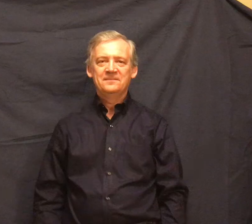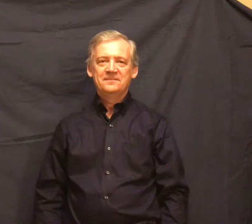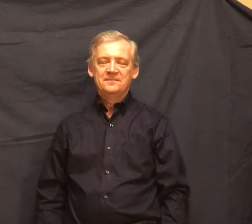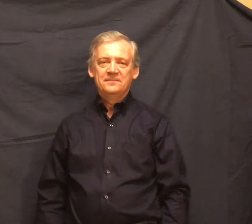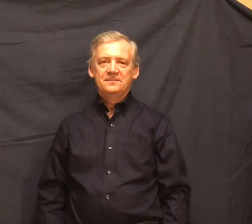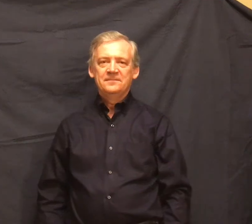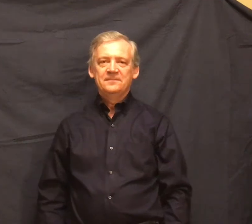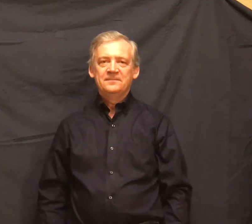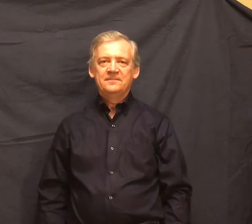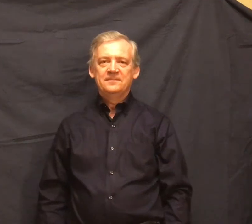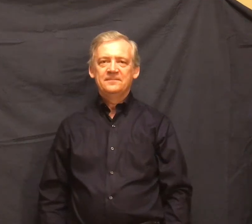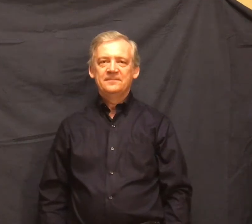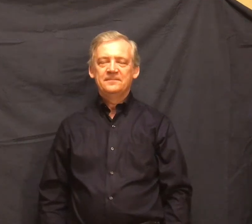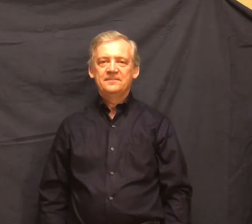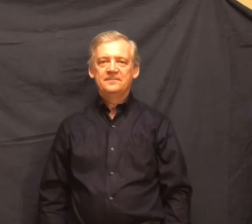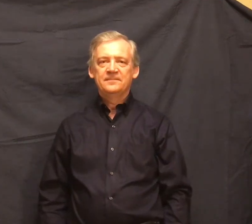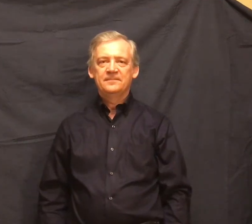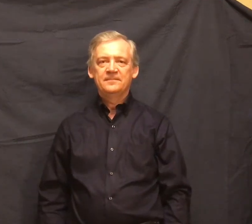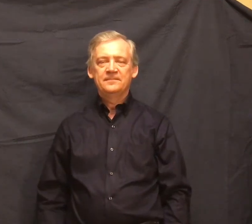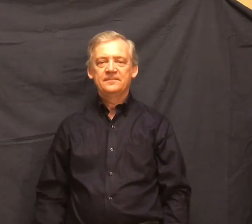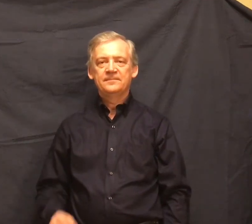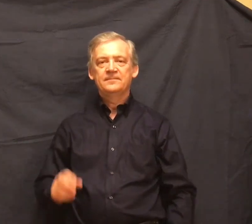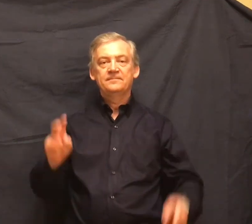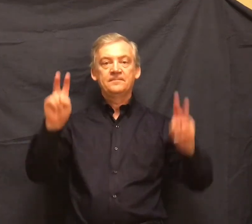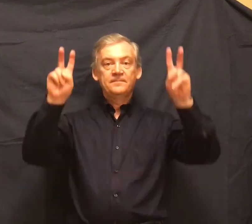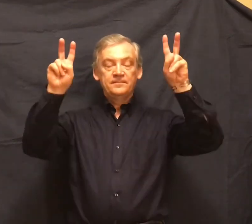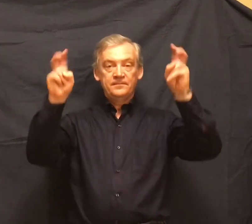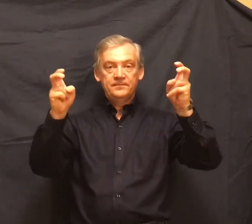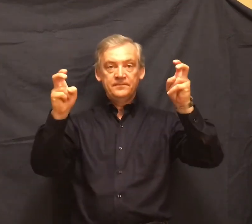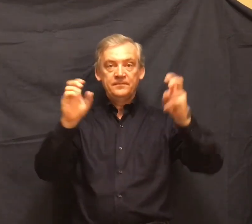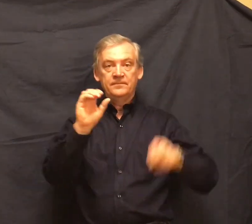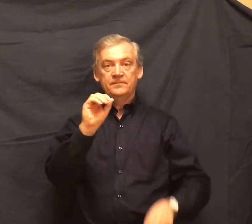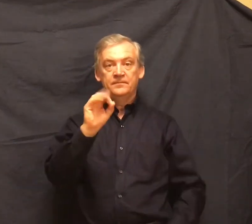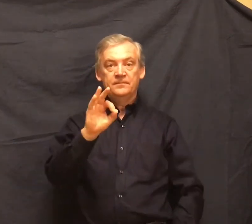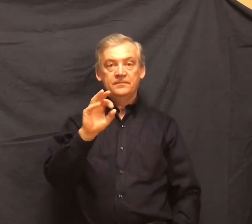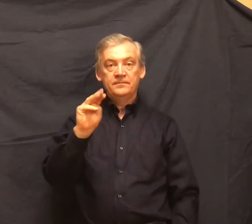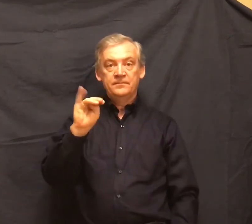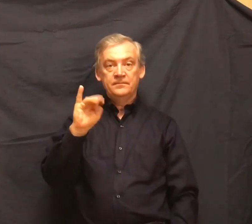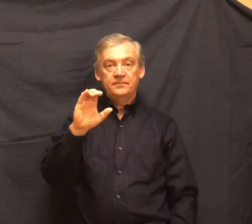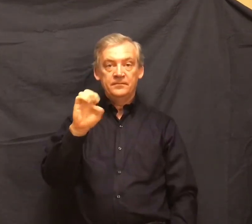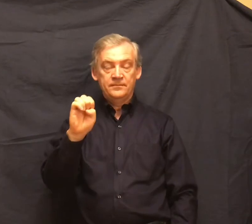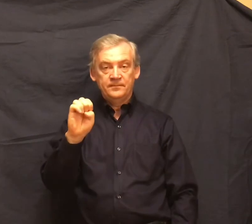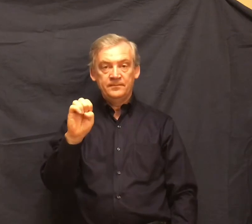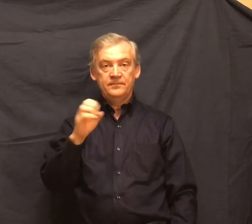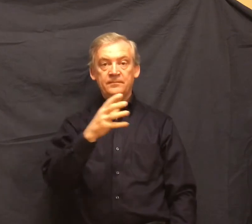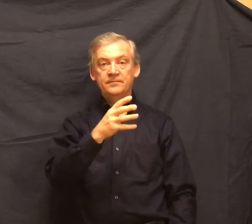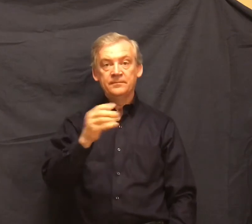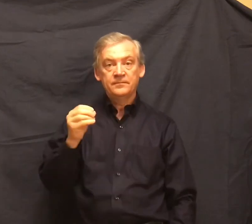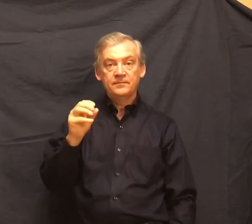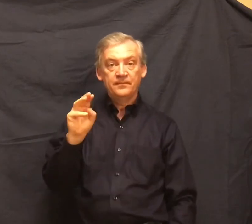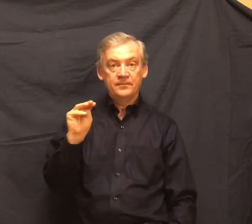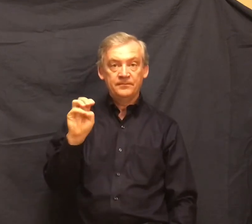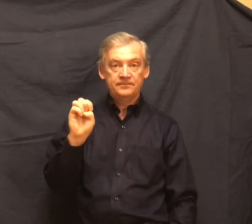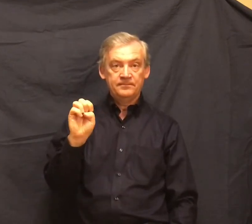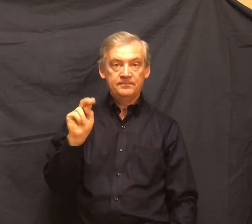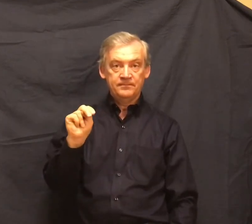Of Mice and Men by John